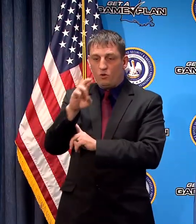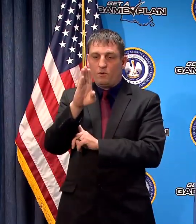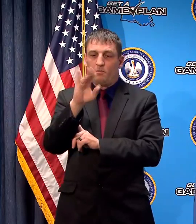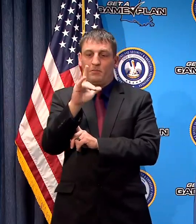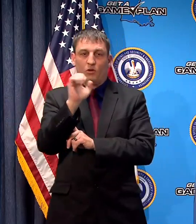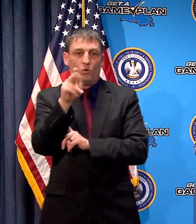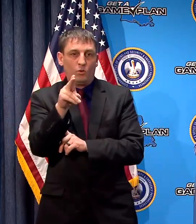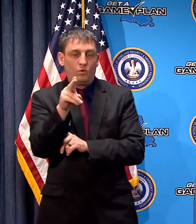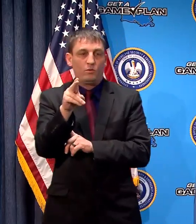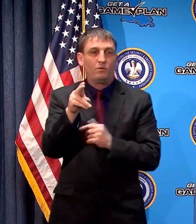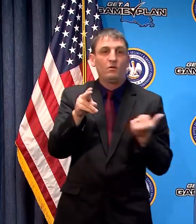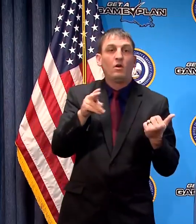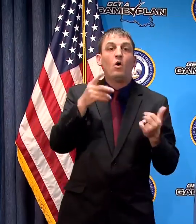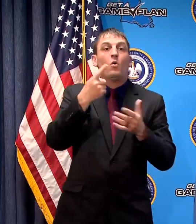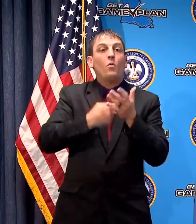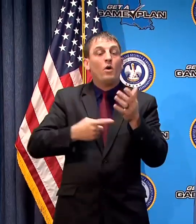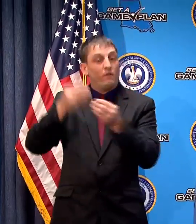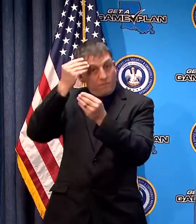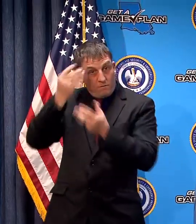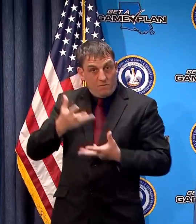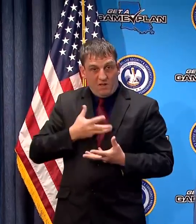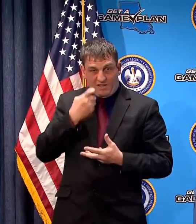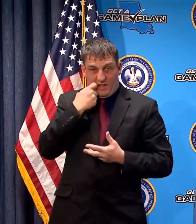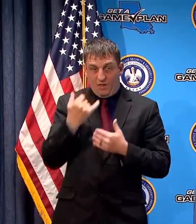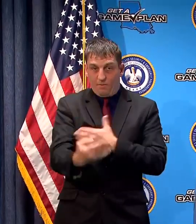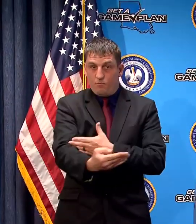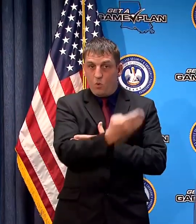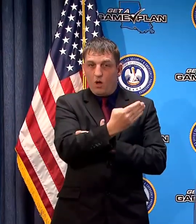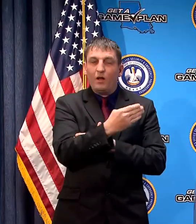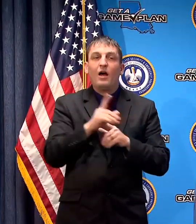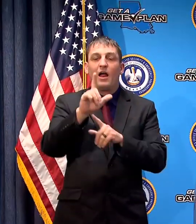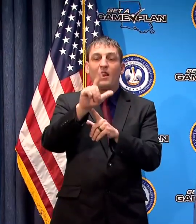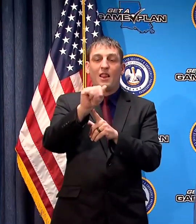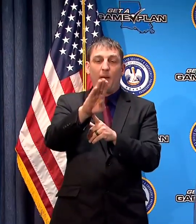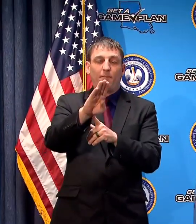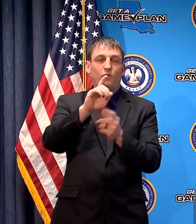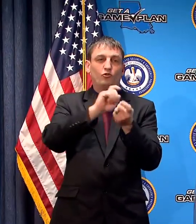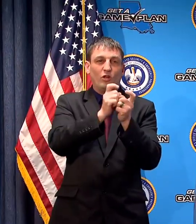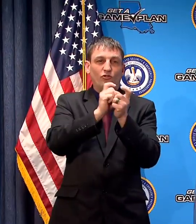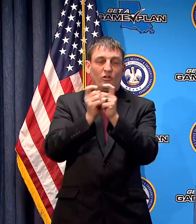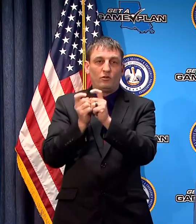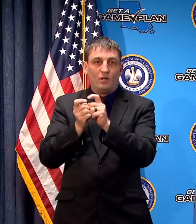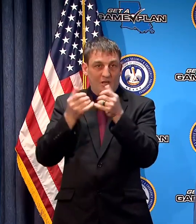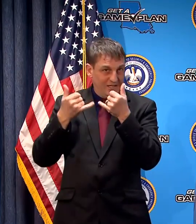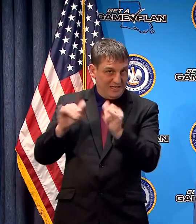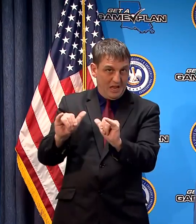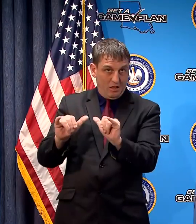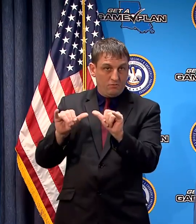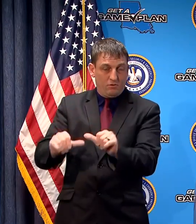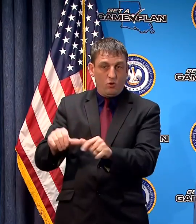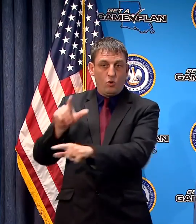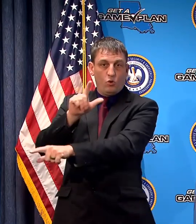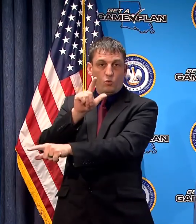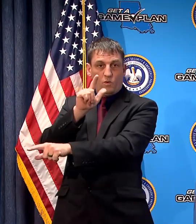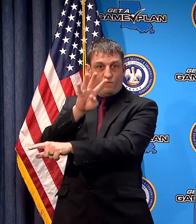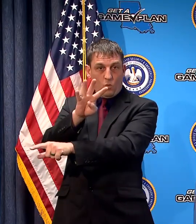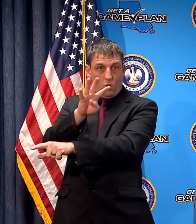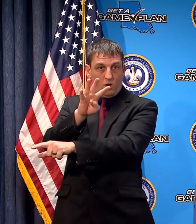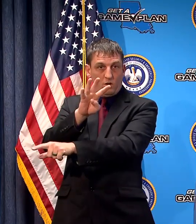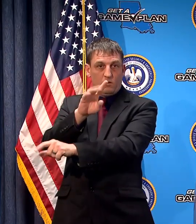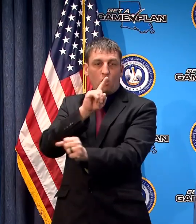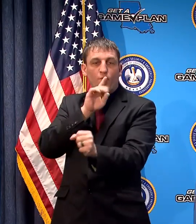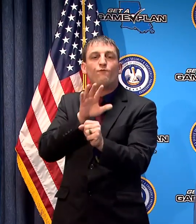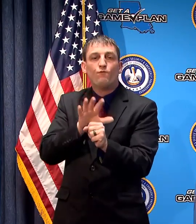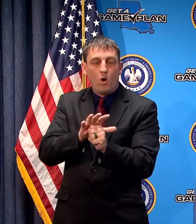so as of the information that I have this morning and again labs change over time we have still 24 confirmed cases at Lambeth House